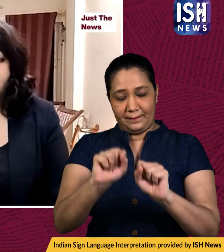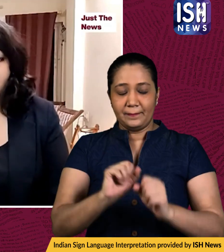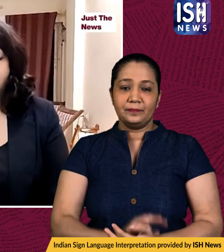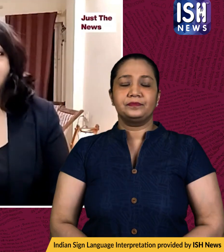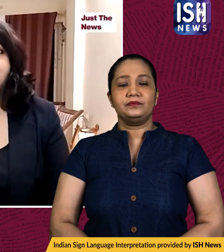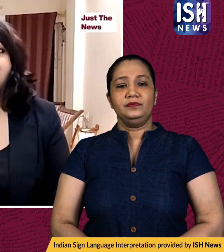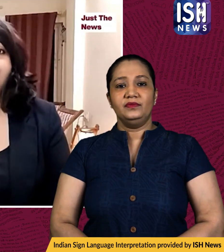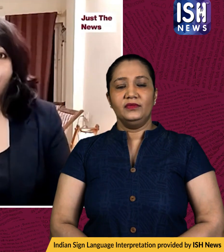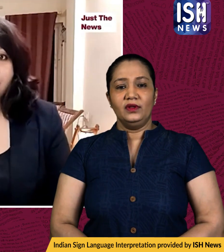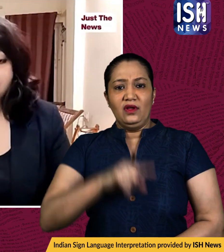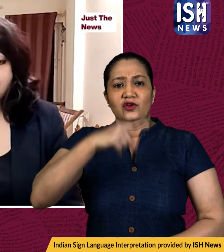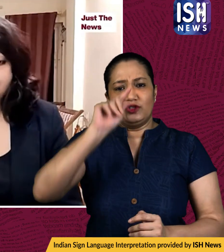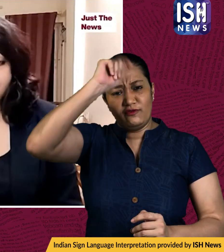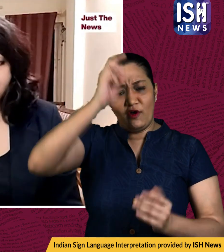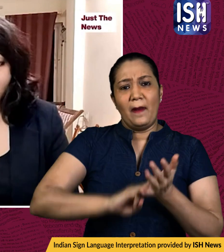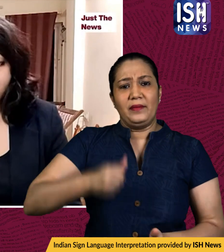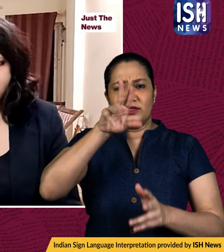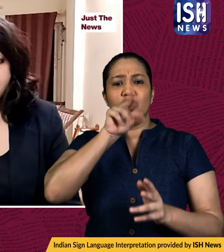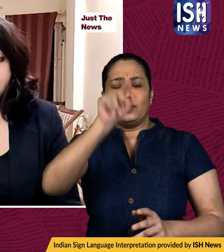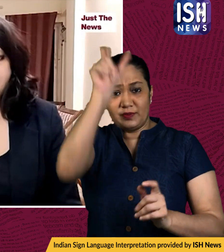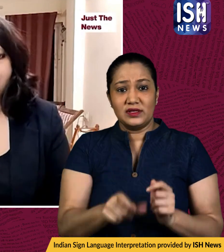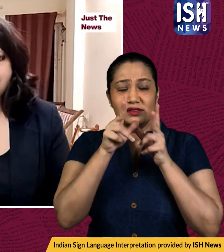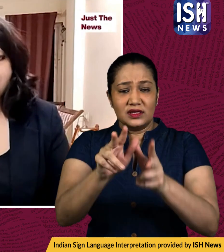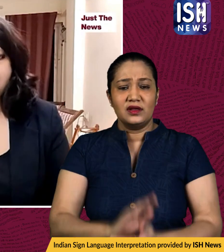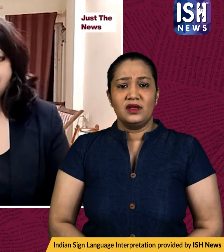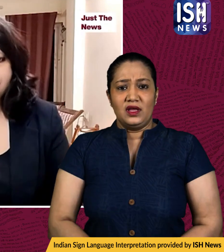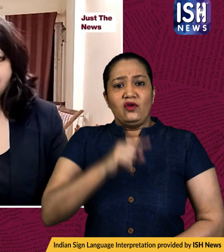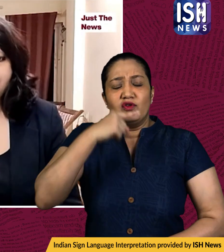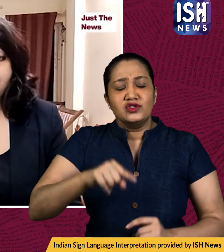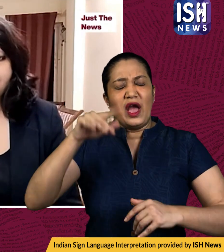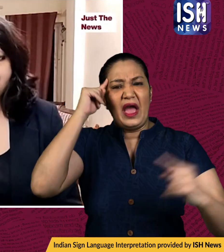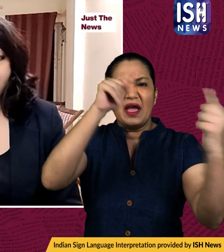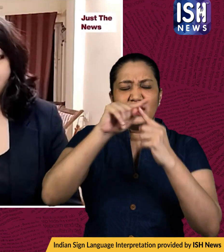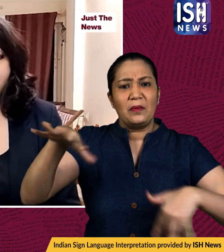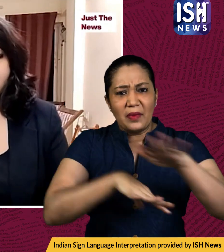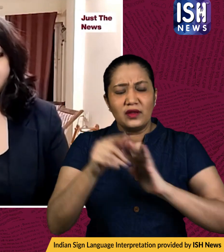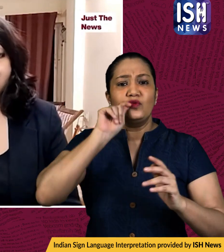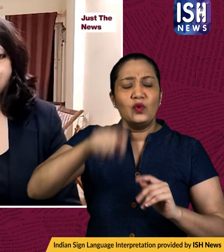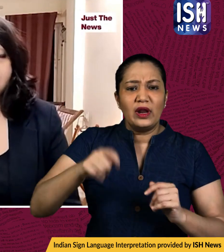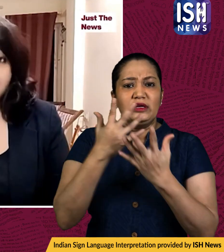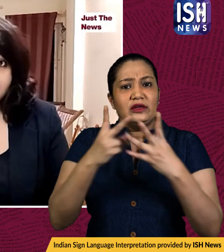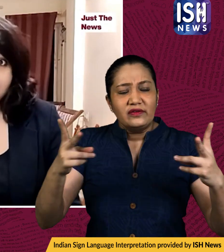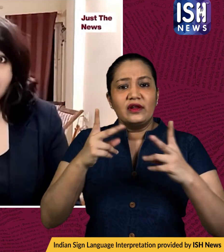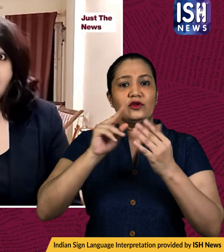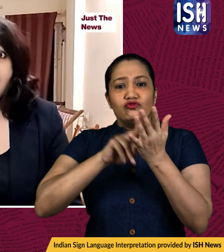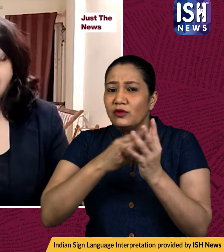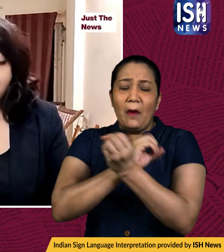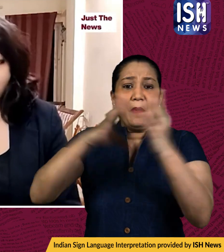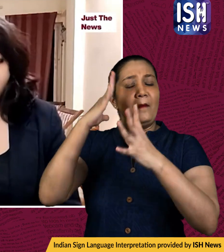now russian foreign ministry spokesperson has said that russia will achieve its goal of ensuring ukraine's neutral status and would